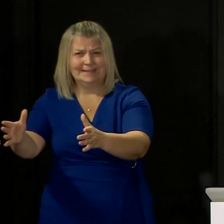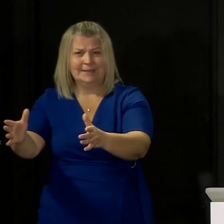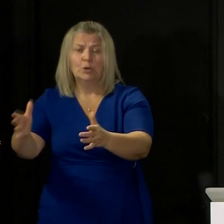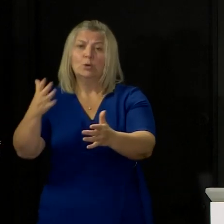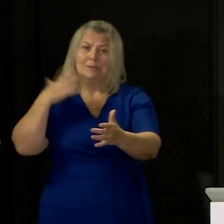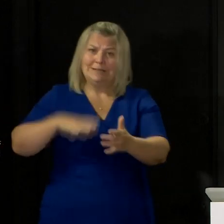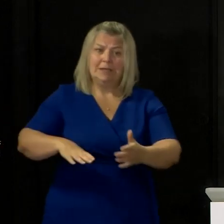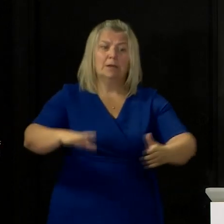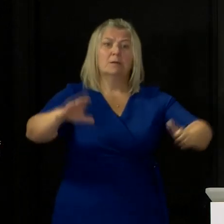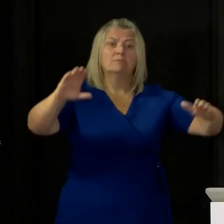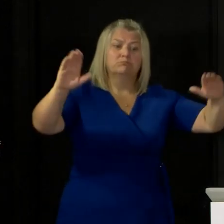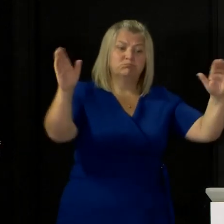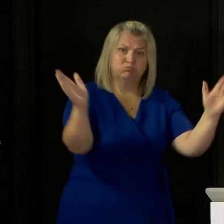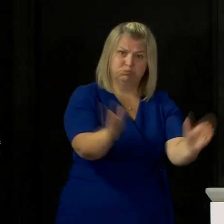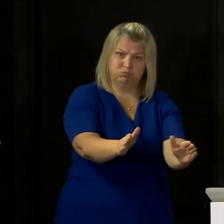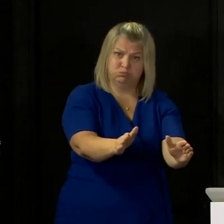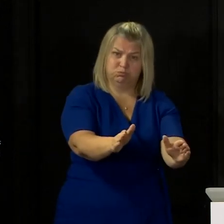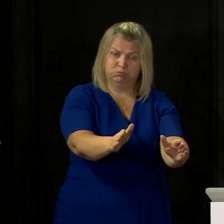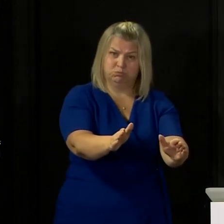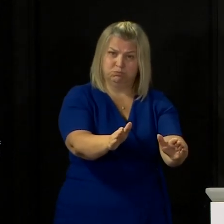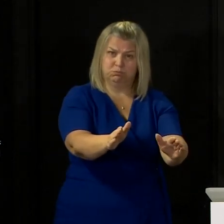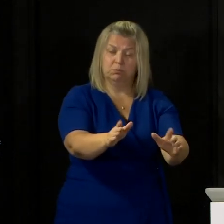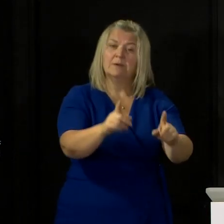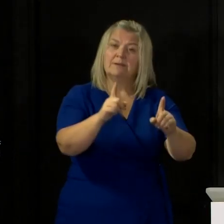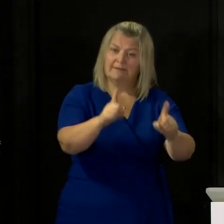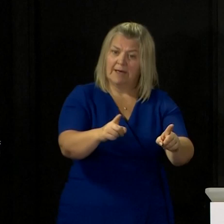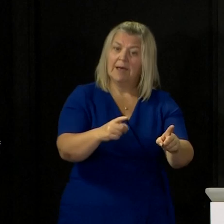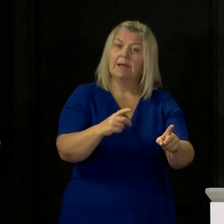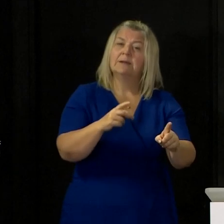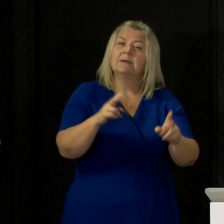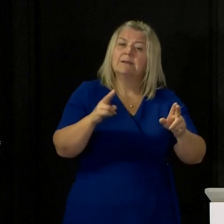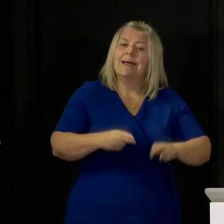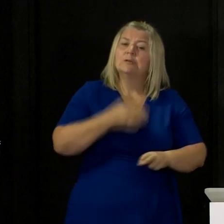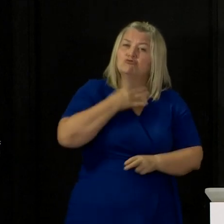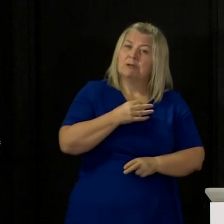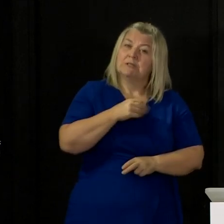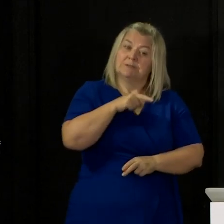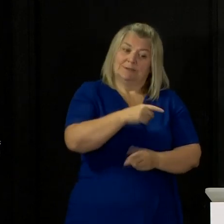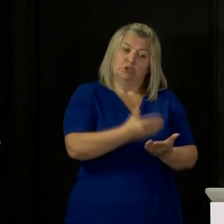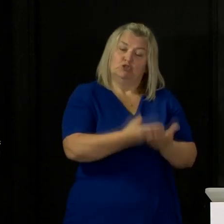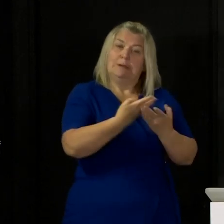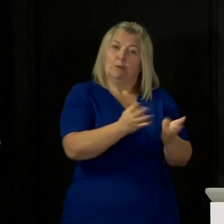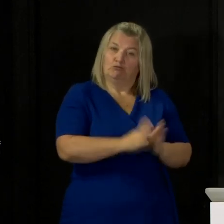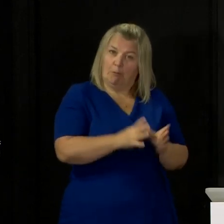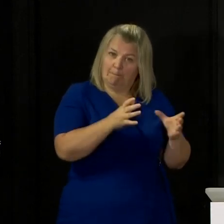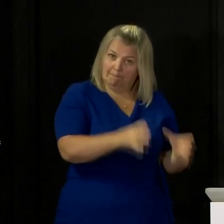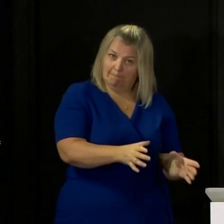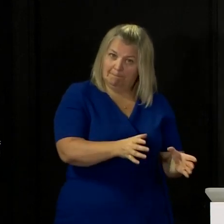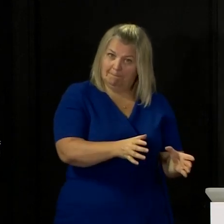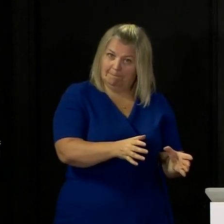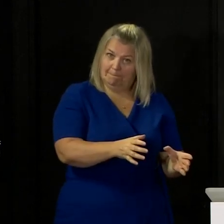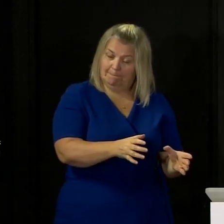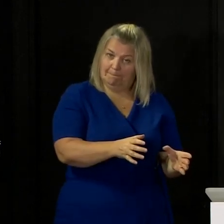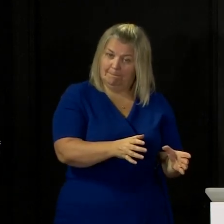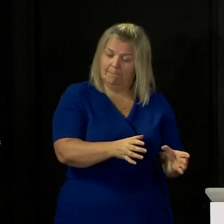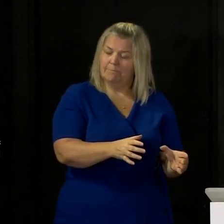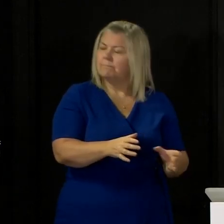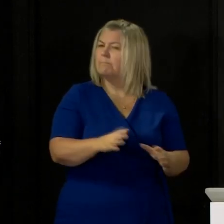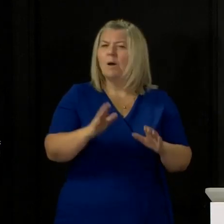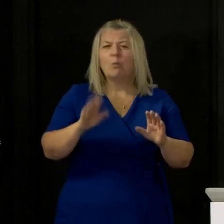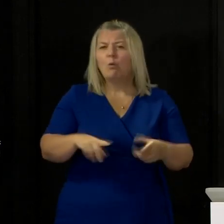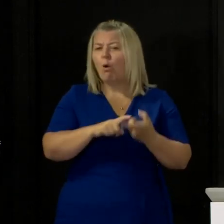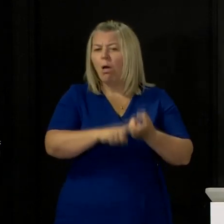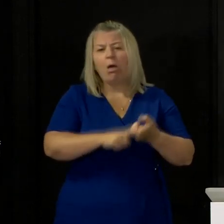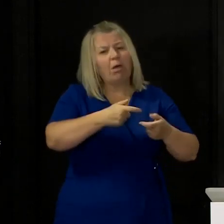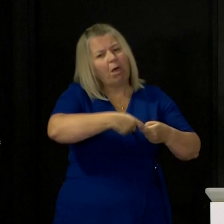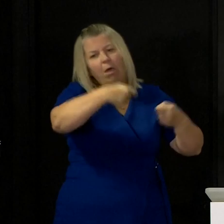than it is right now so that that risk is less when we start to more meaningfully ease these restrictions but we will not keep them in place a moment